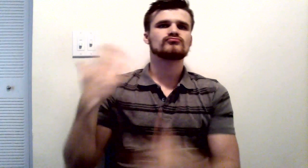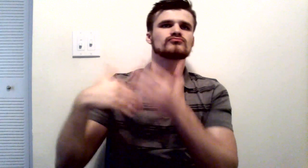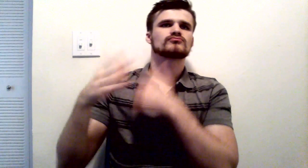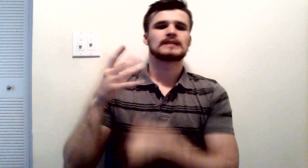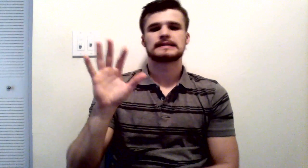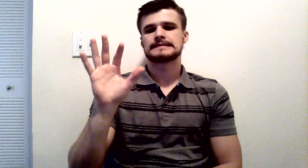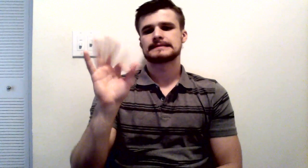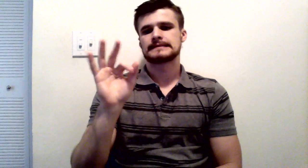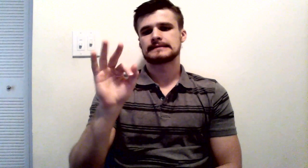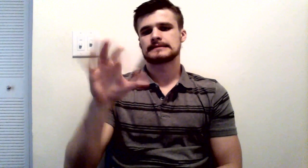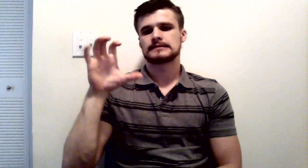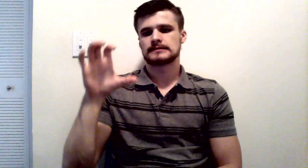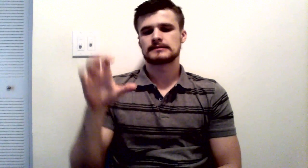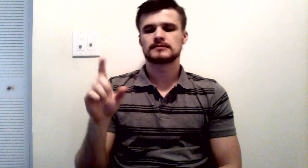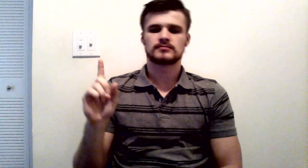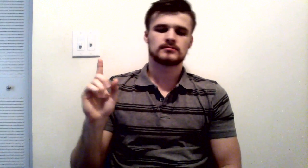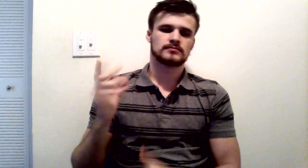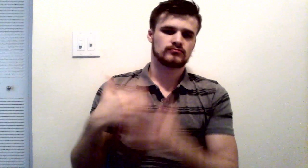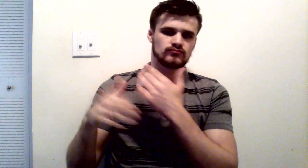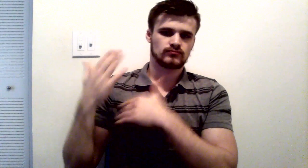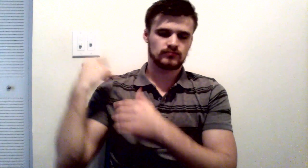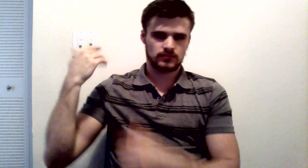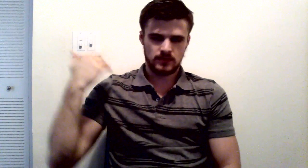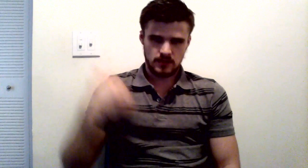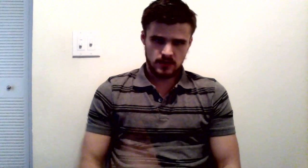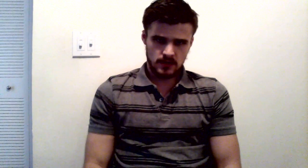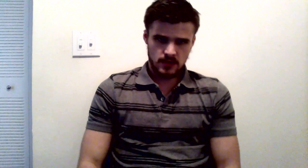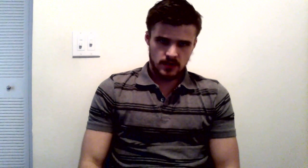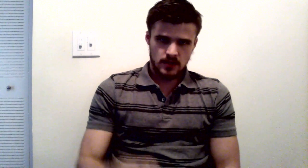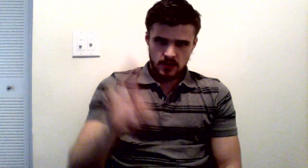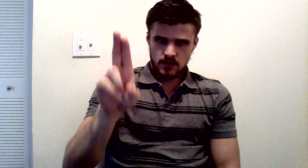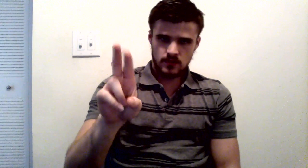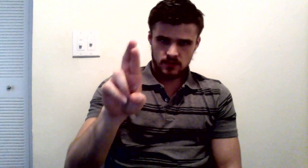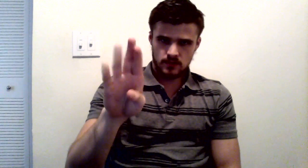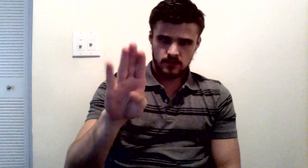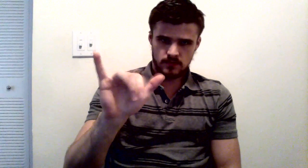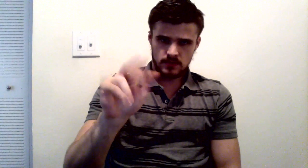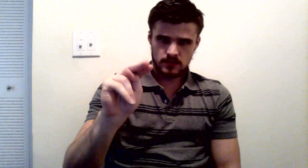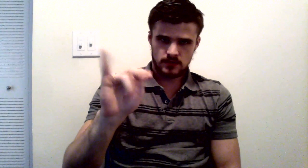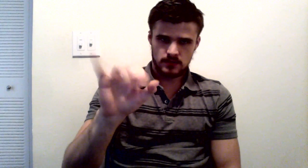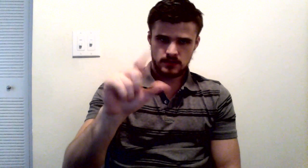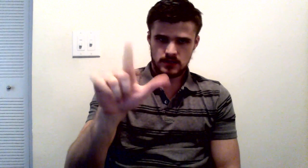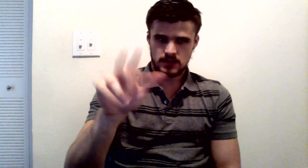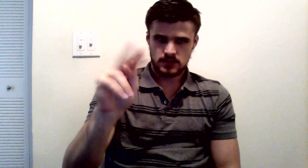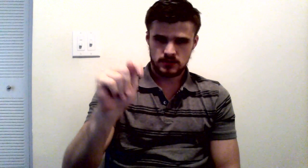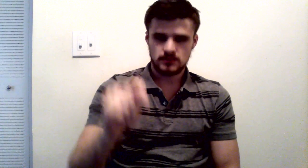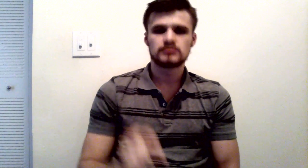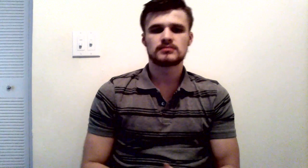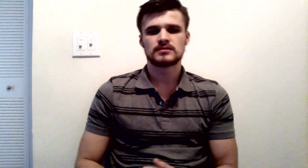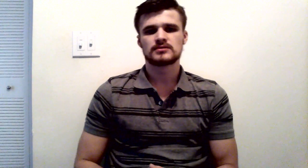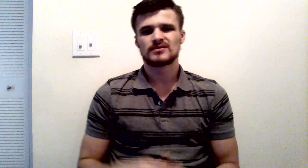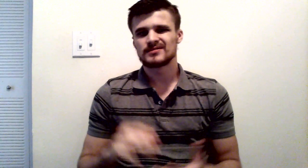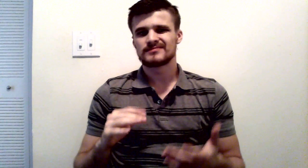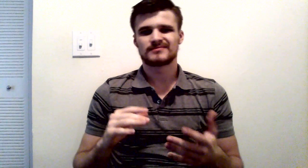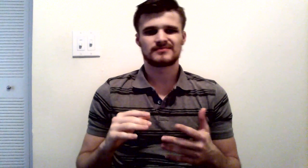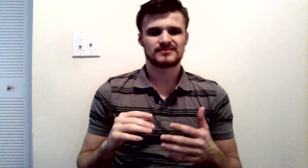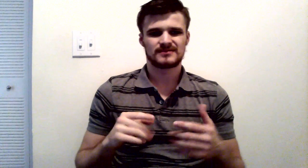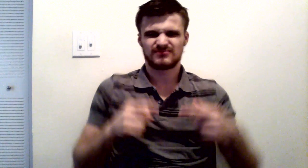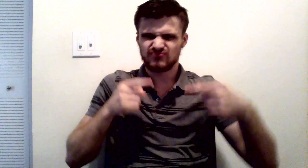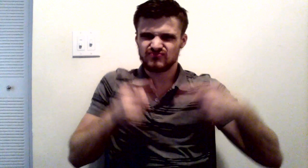we talked earlier about urbanization, as urbanization increased, it became very difficult to prove mens rea